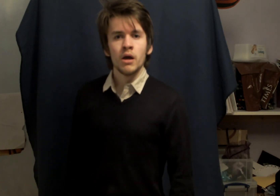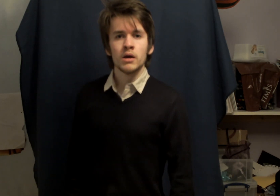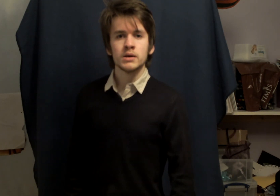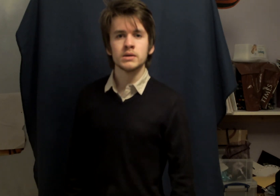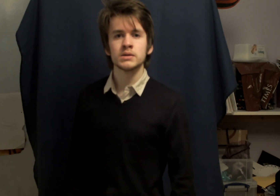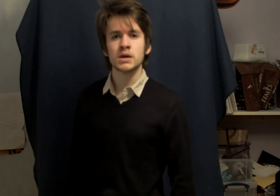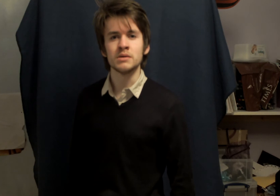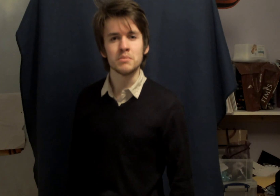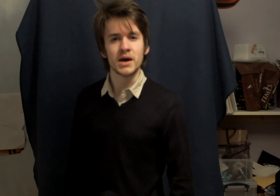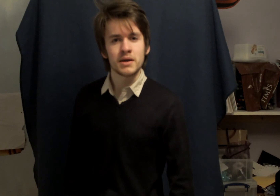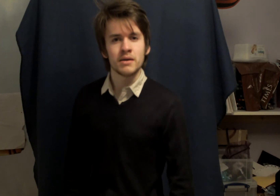Come back.